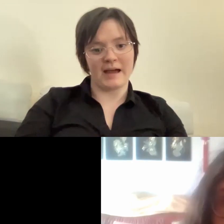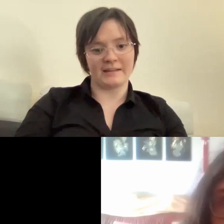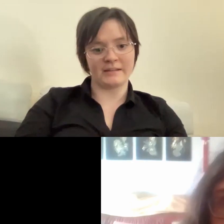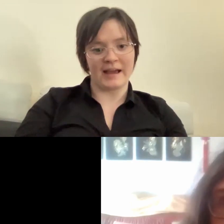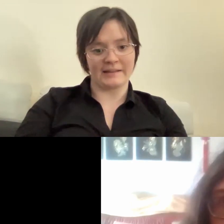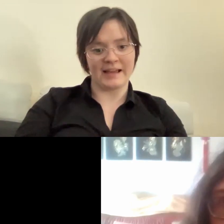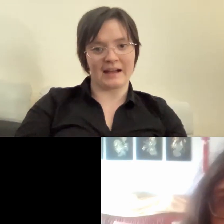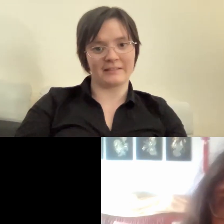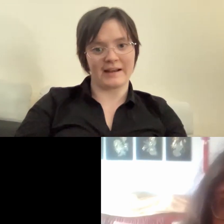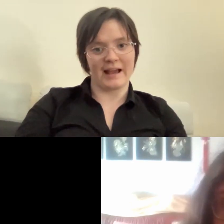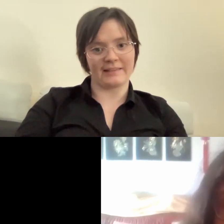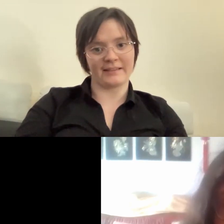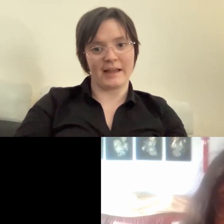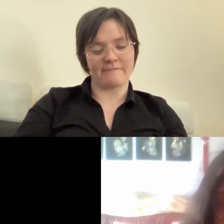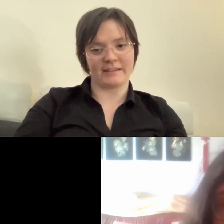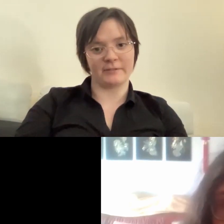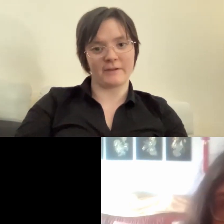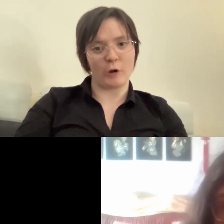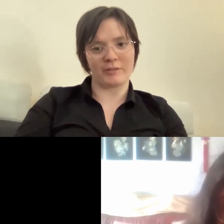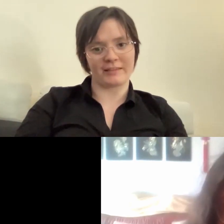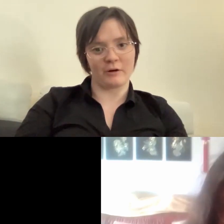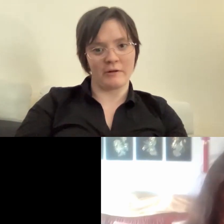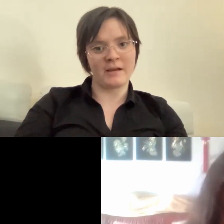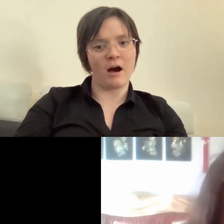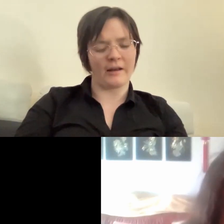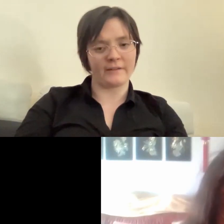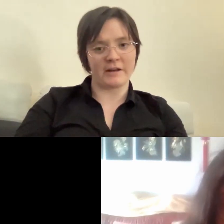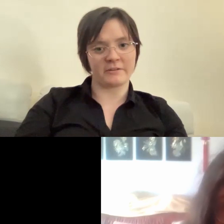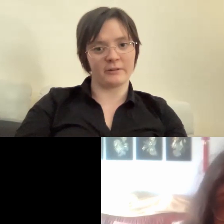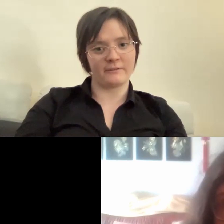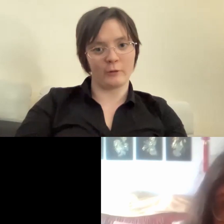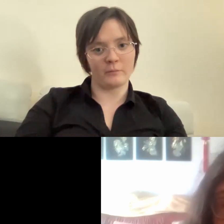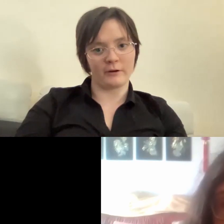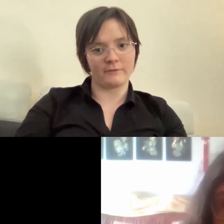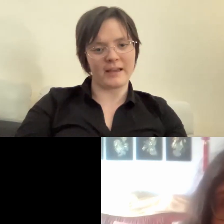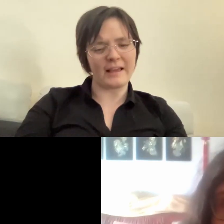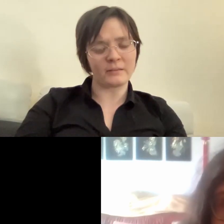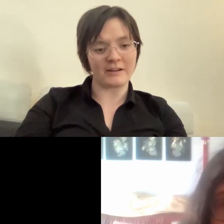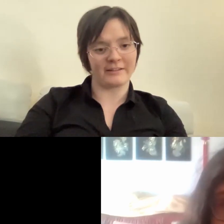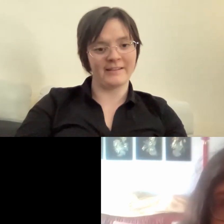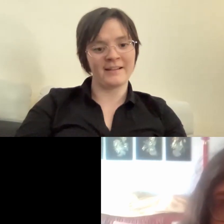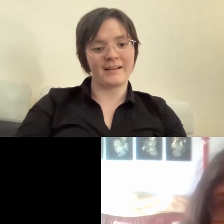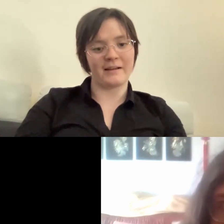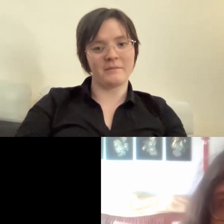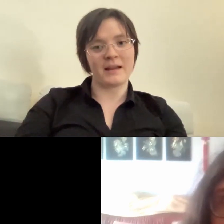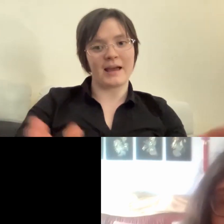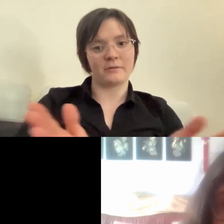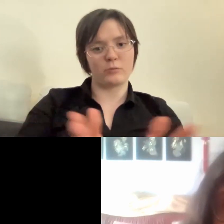our theme and tagline as a festival that focuses on unconventional forms of expression.